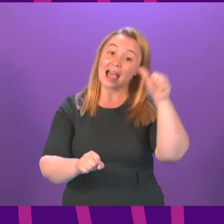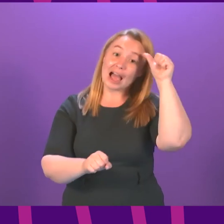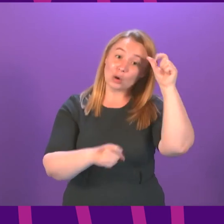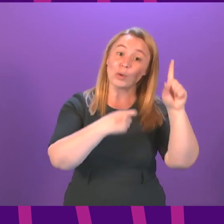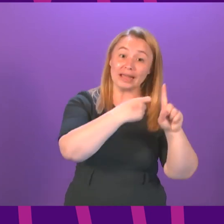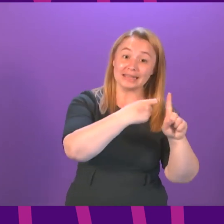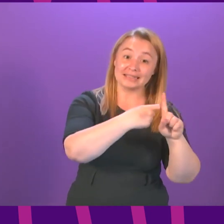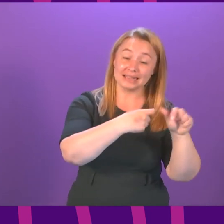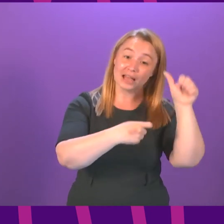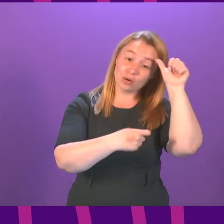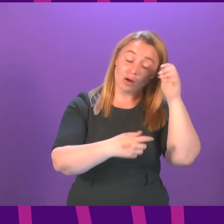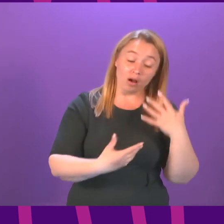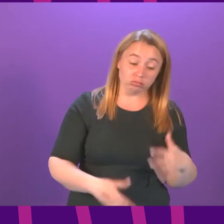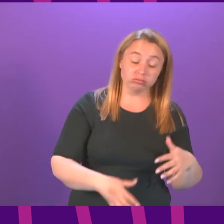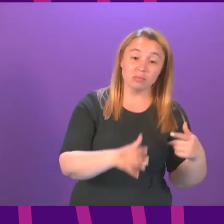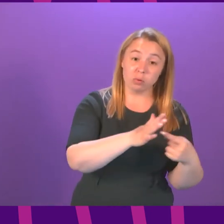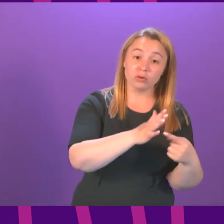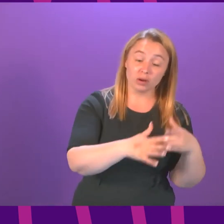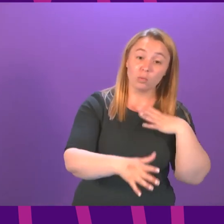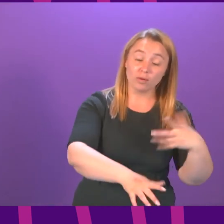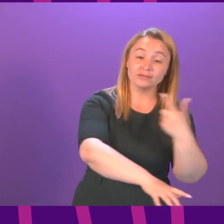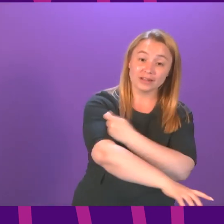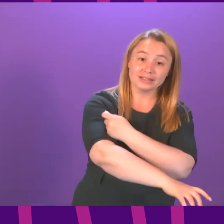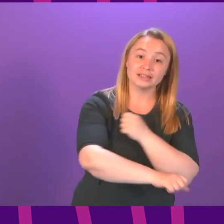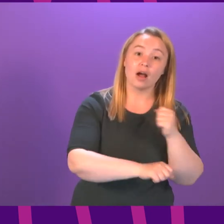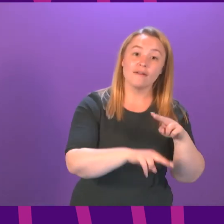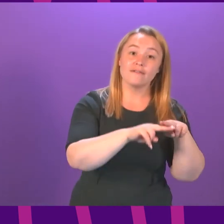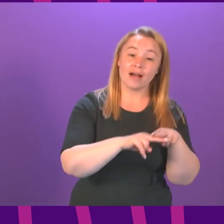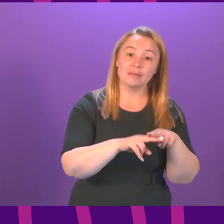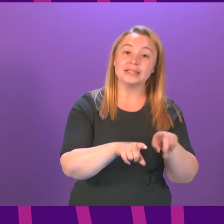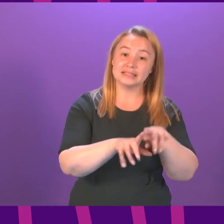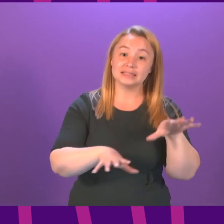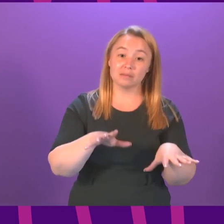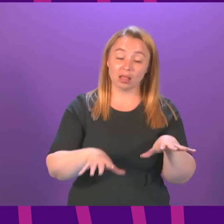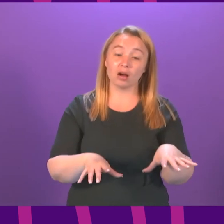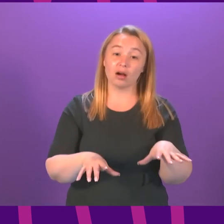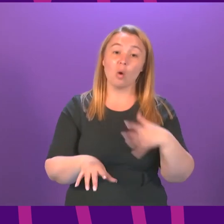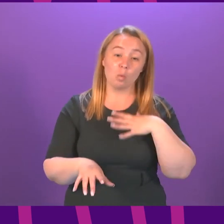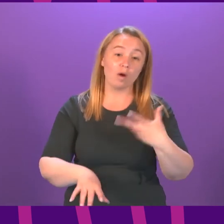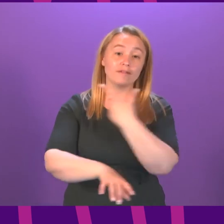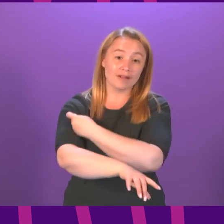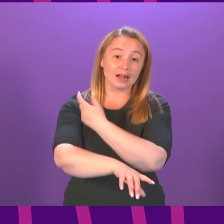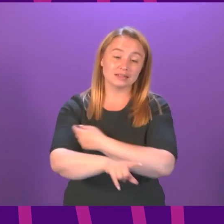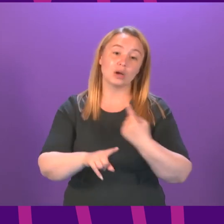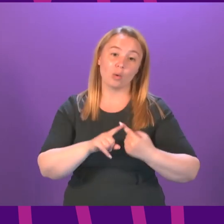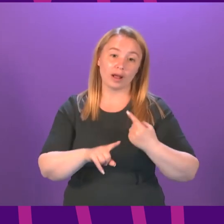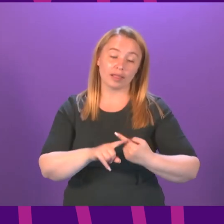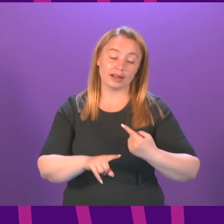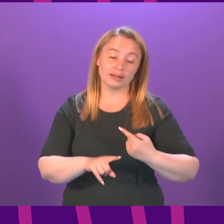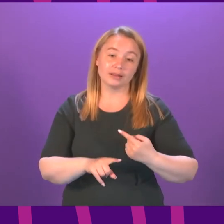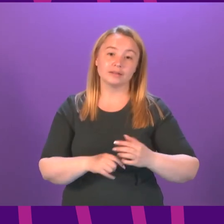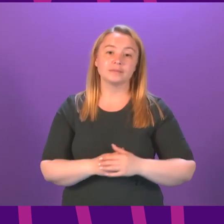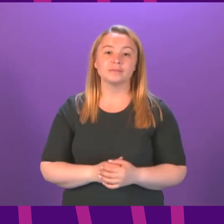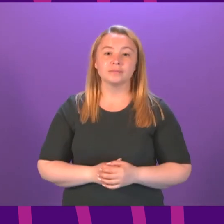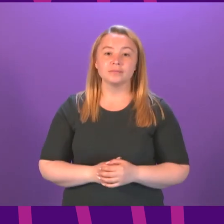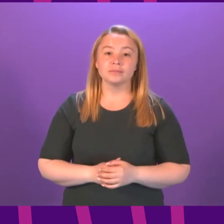know how important it is to her and indeed to her family and families of young people like her to get vaccinated as quickly as possible i also know